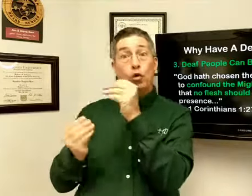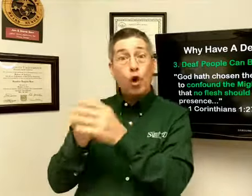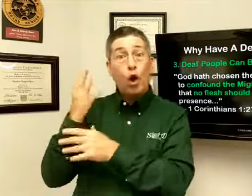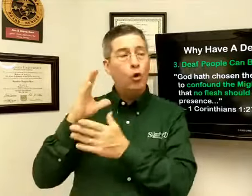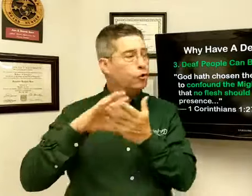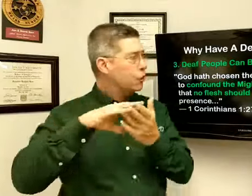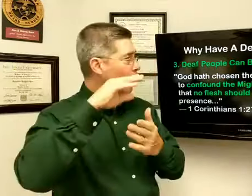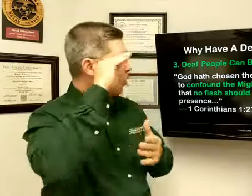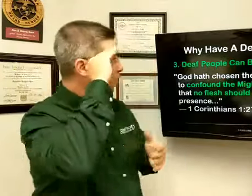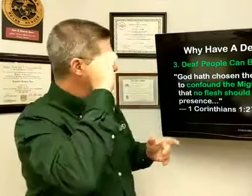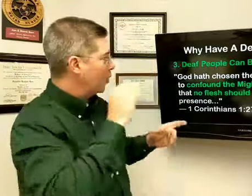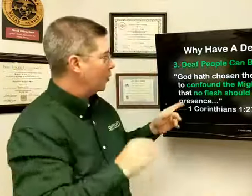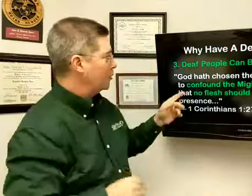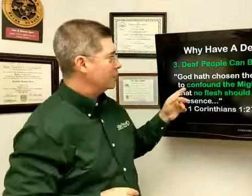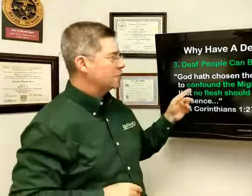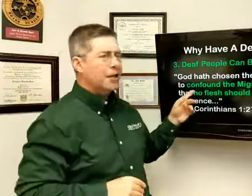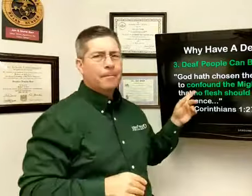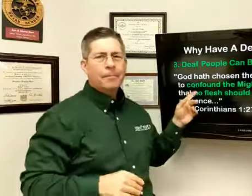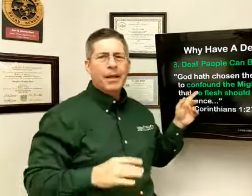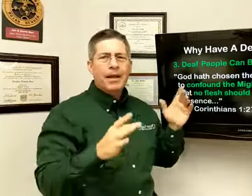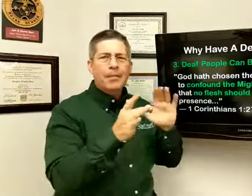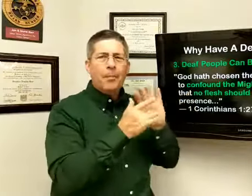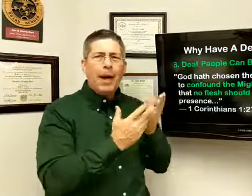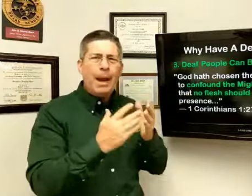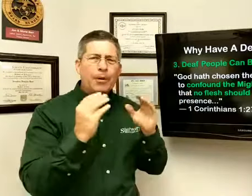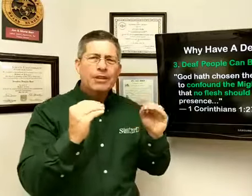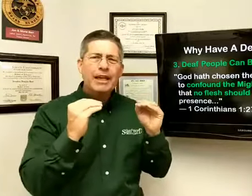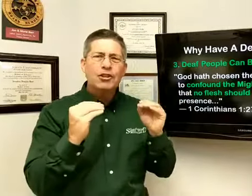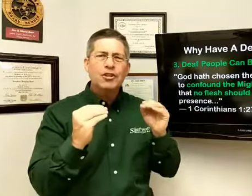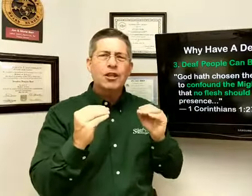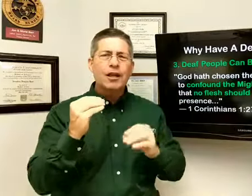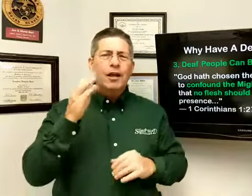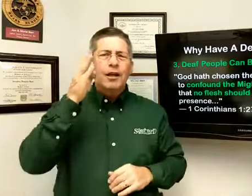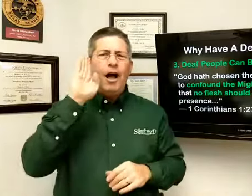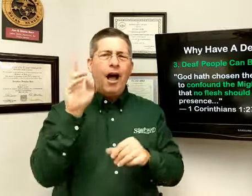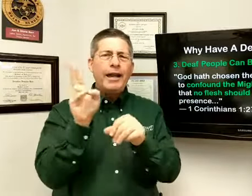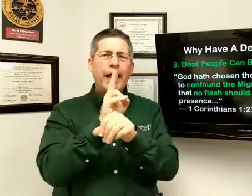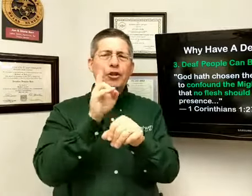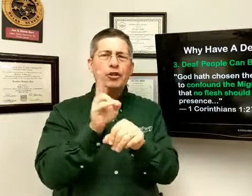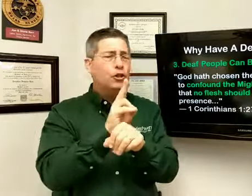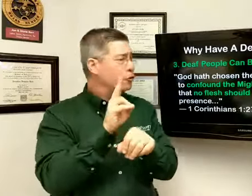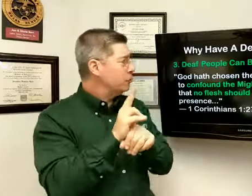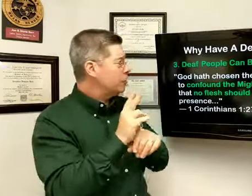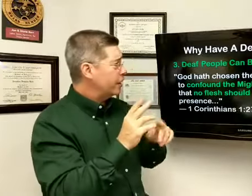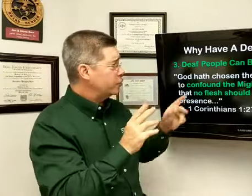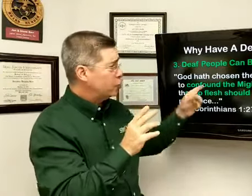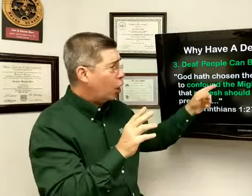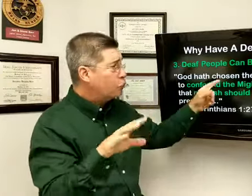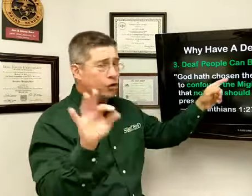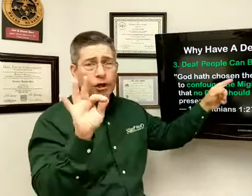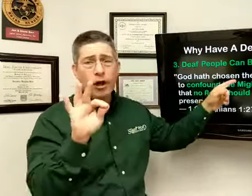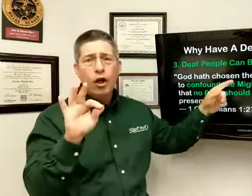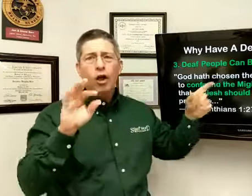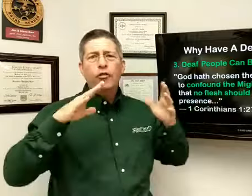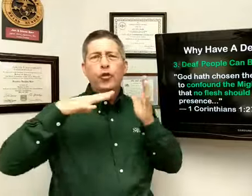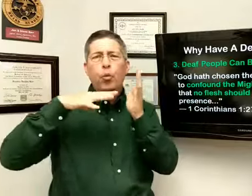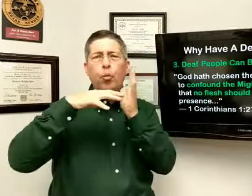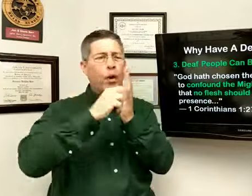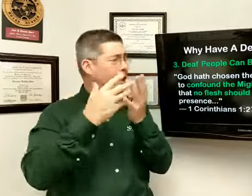grows, or learns. The Bible teaches that God has chosen the weak